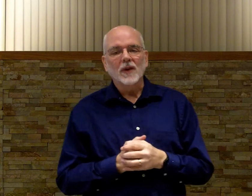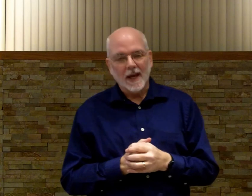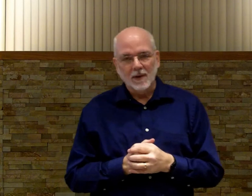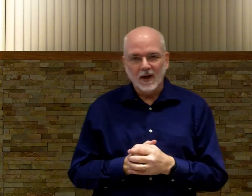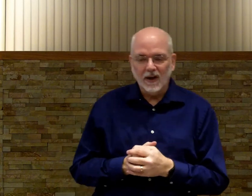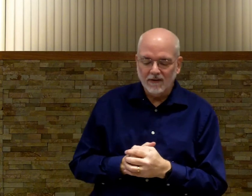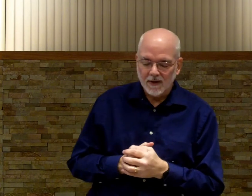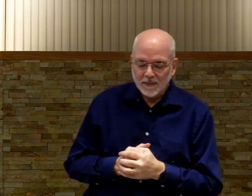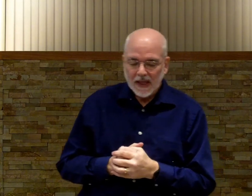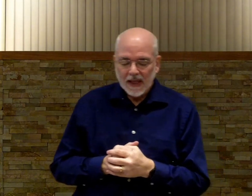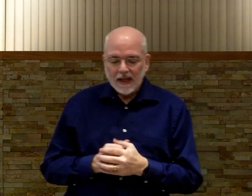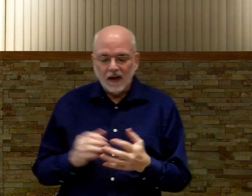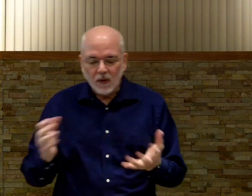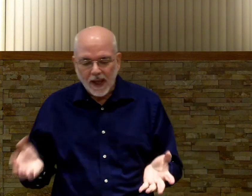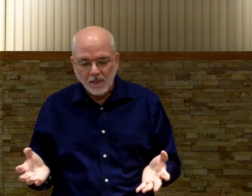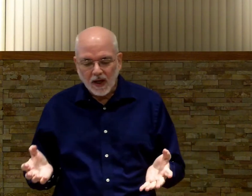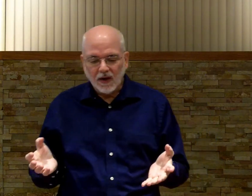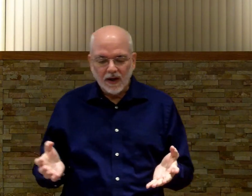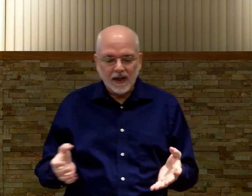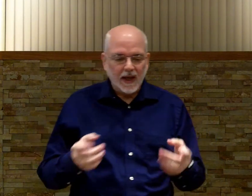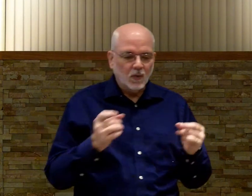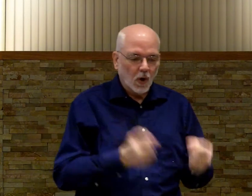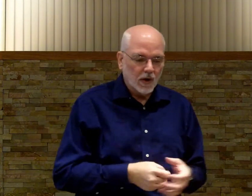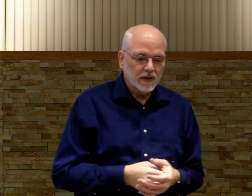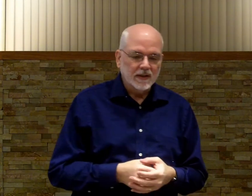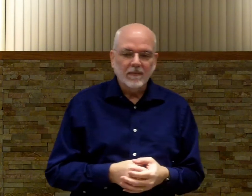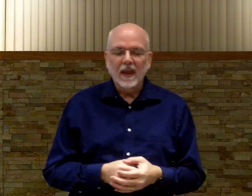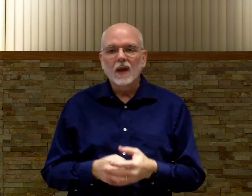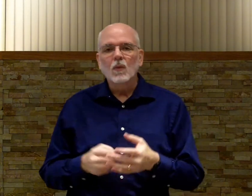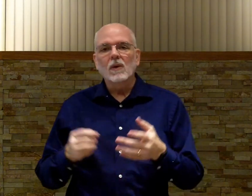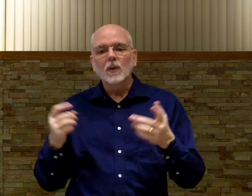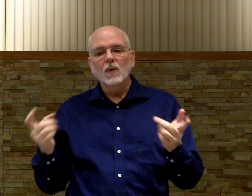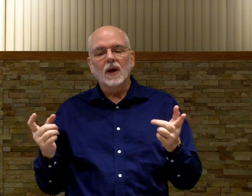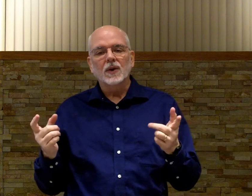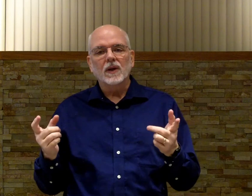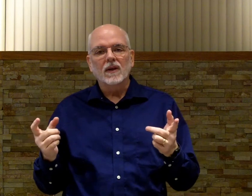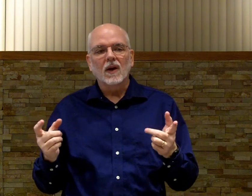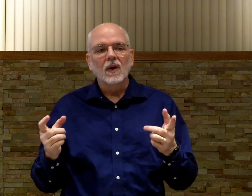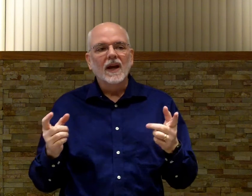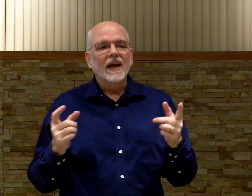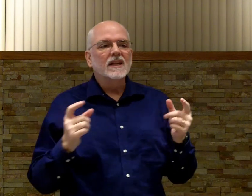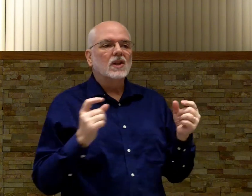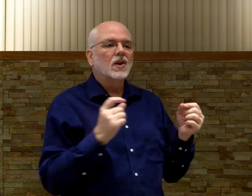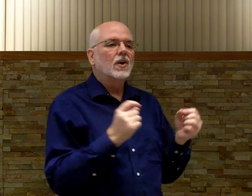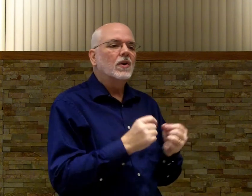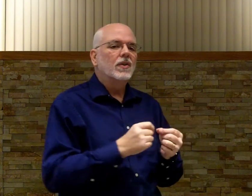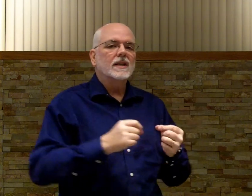vocabulary of it. Now, vocabulary indicates words. And what we really want to do here, though, is learn the